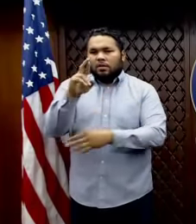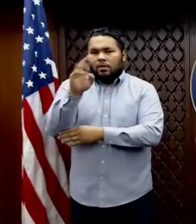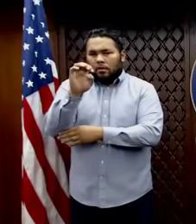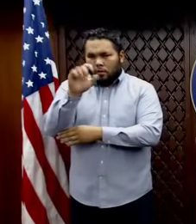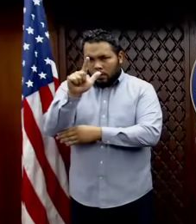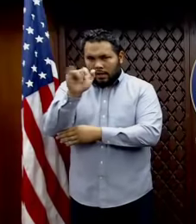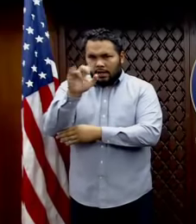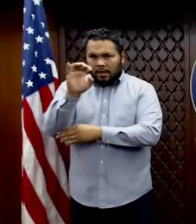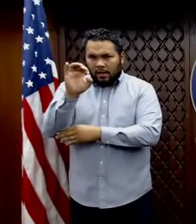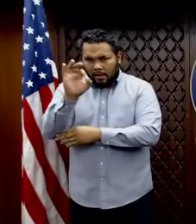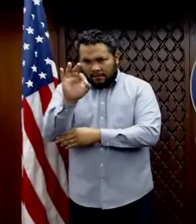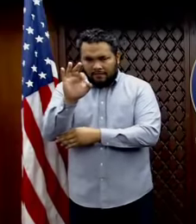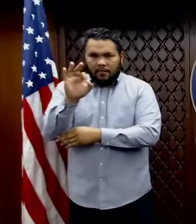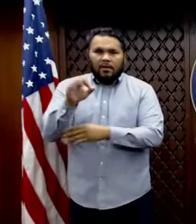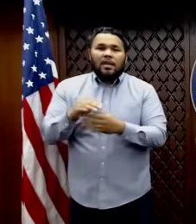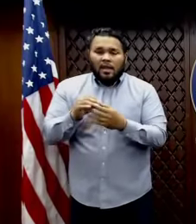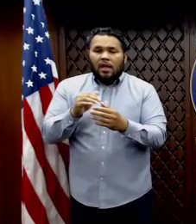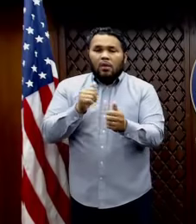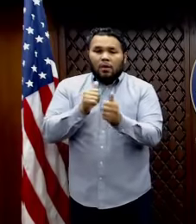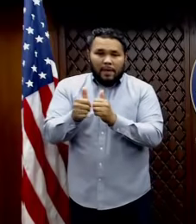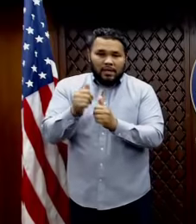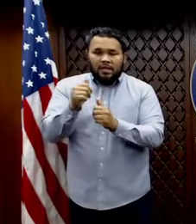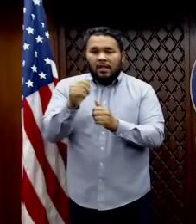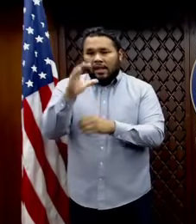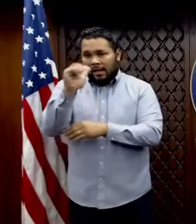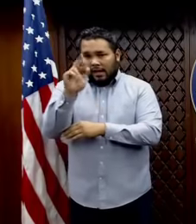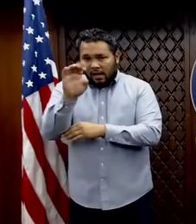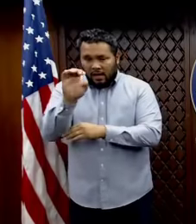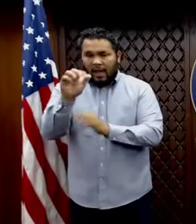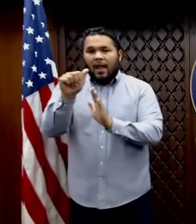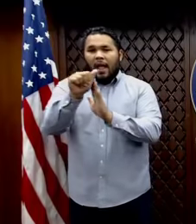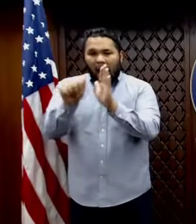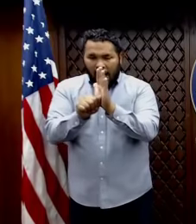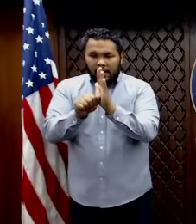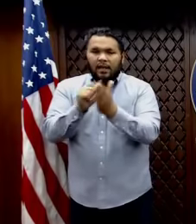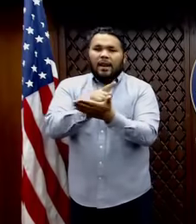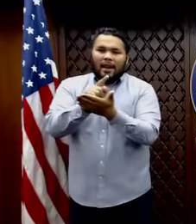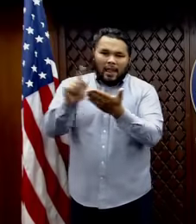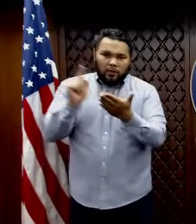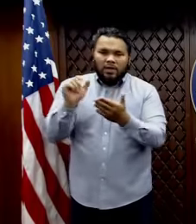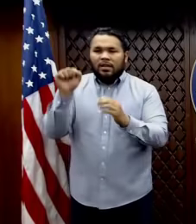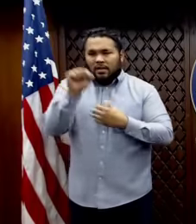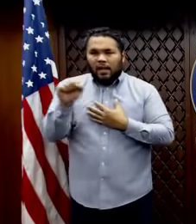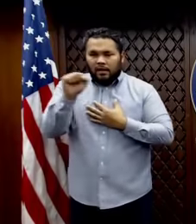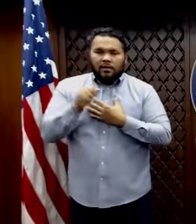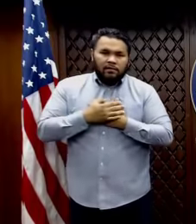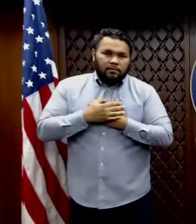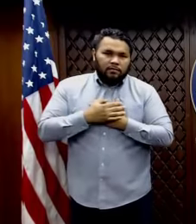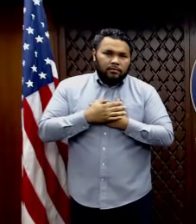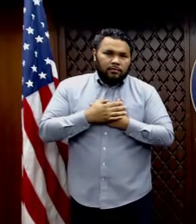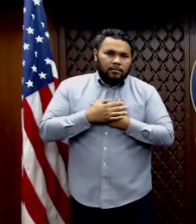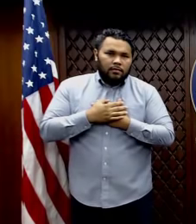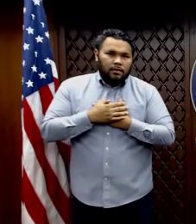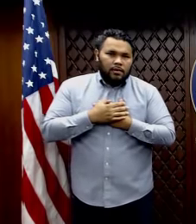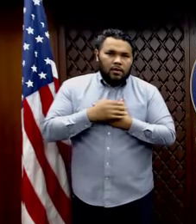act. It was passed last Saturday. In particular, are we any closer to a day for unemployment relief or the staff at 111